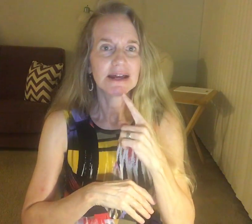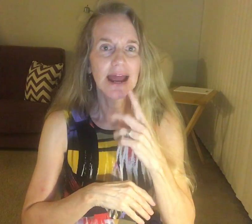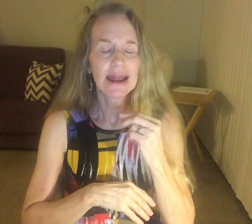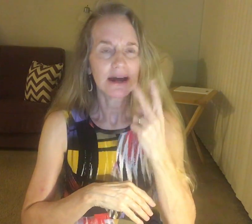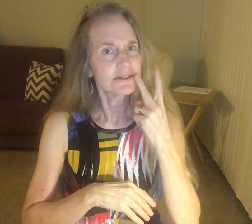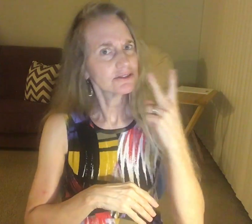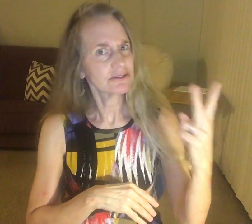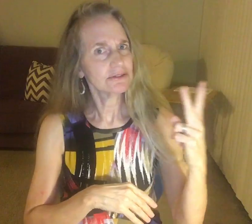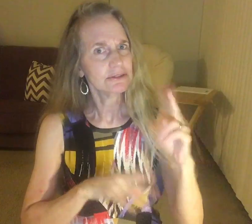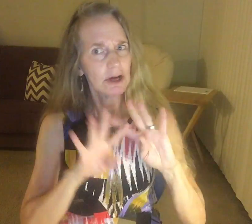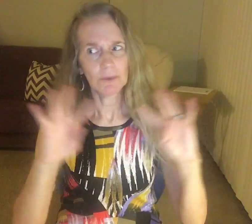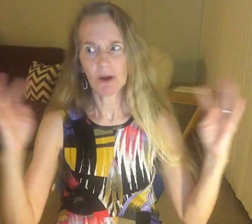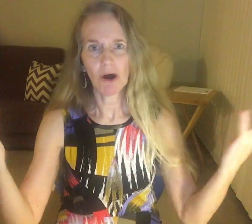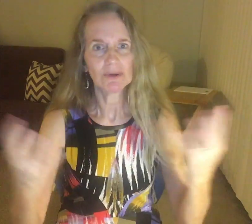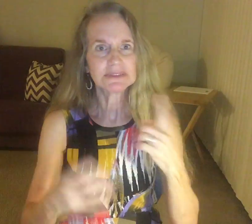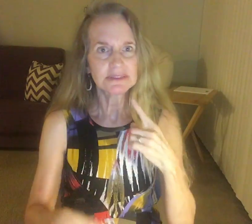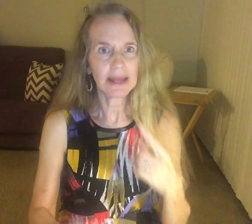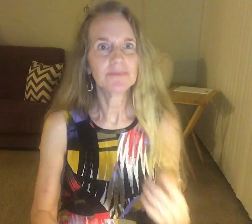you And, you know. all the same.